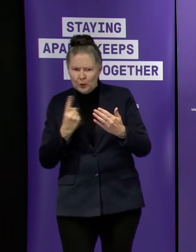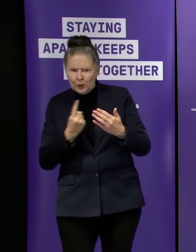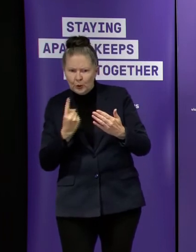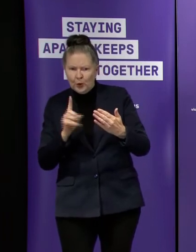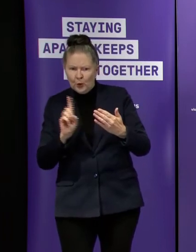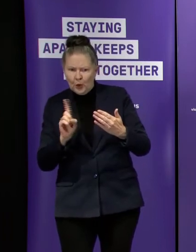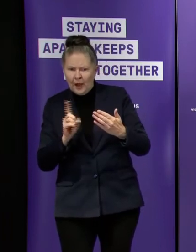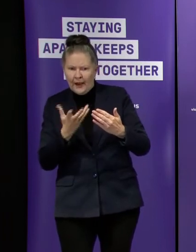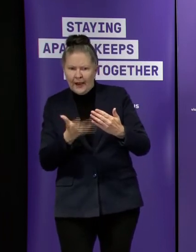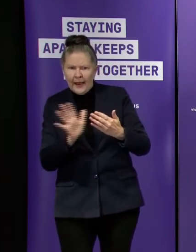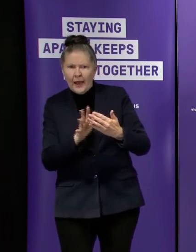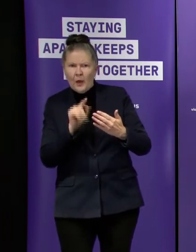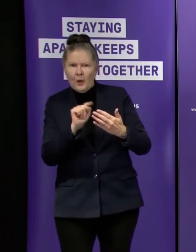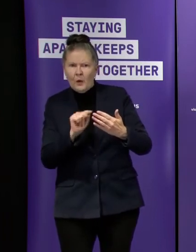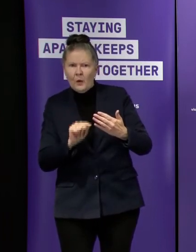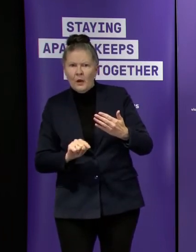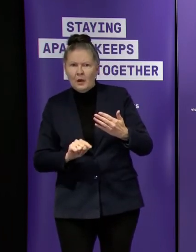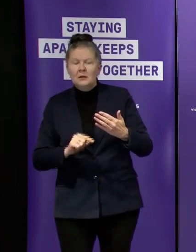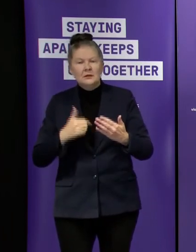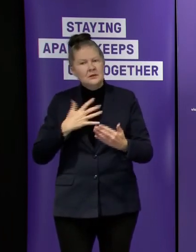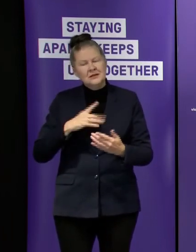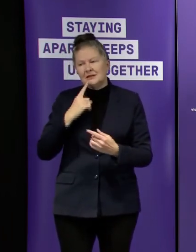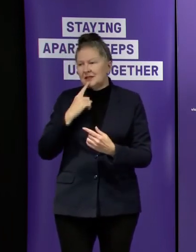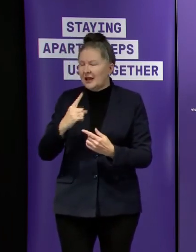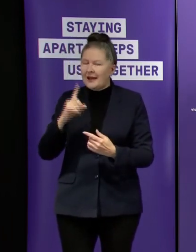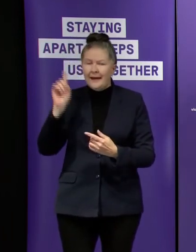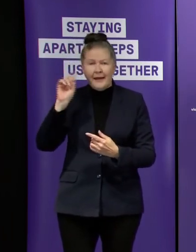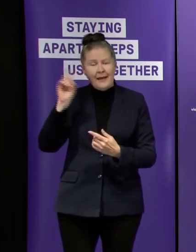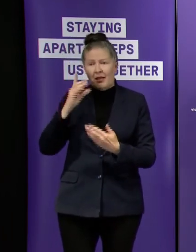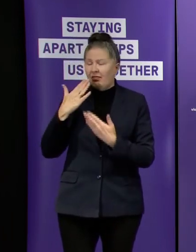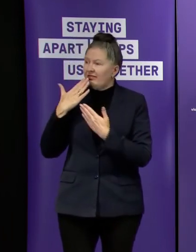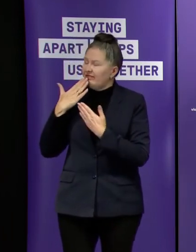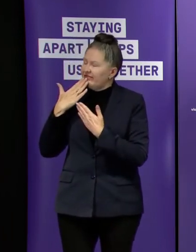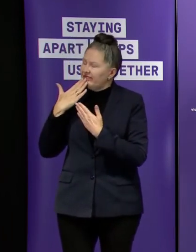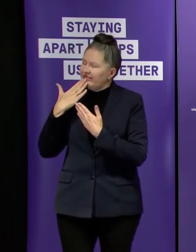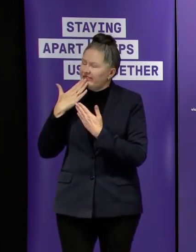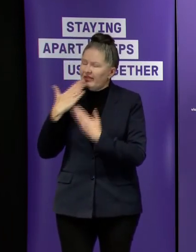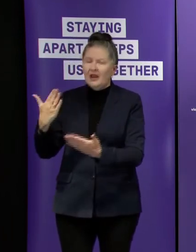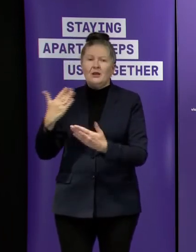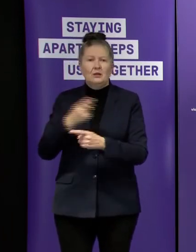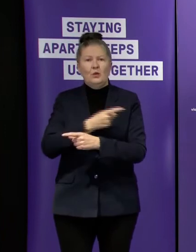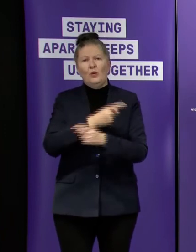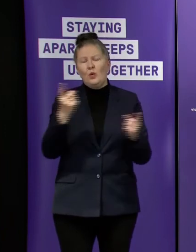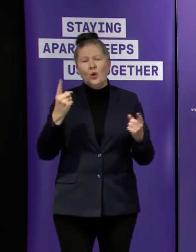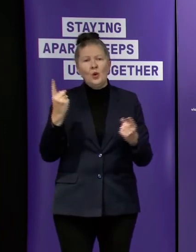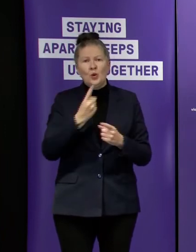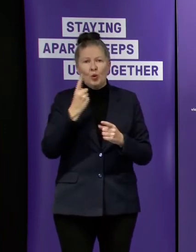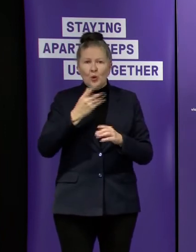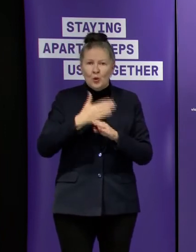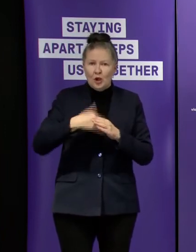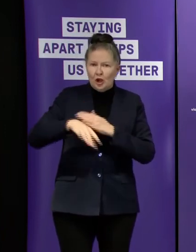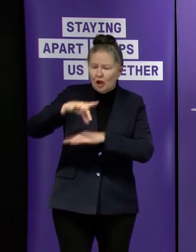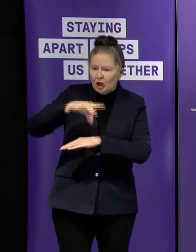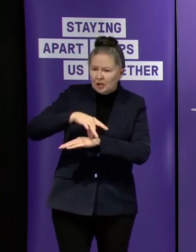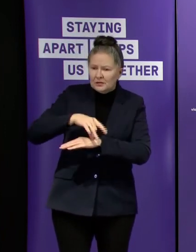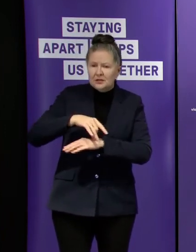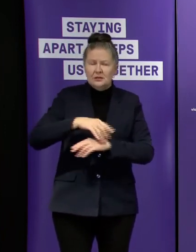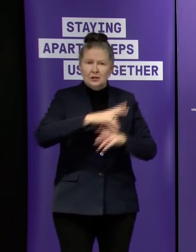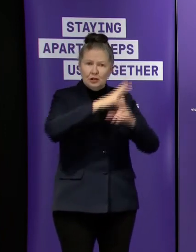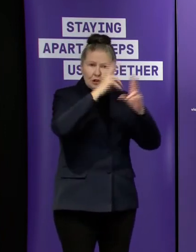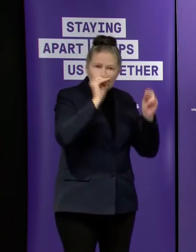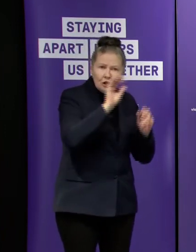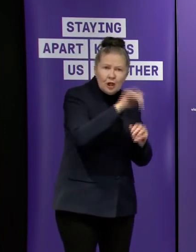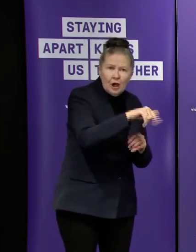important opportunity to again thank all of our health workers they're doing an amazing job and it's it's very challenging work uh